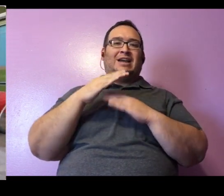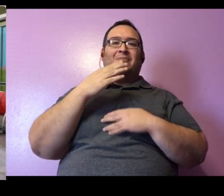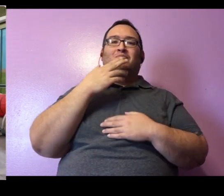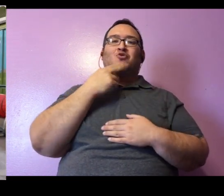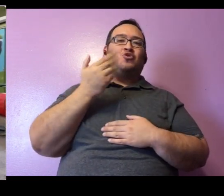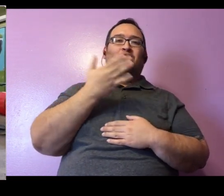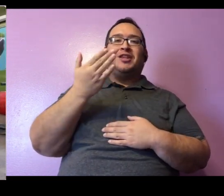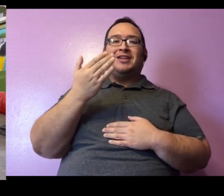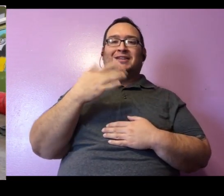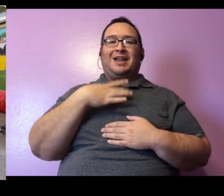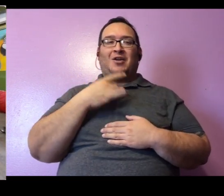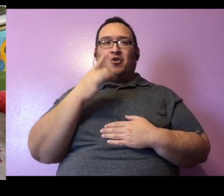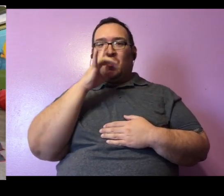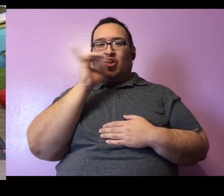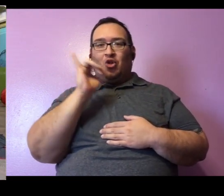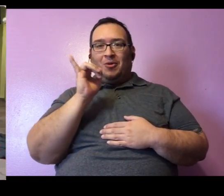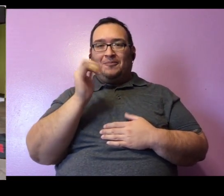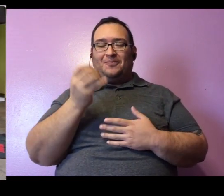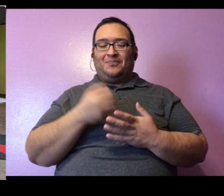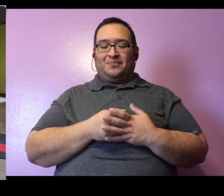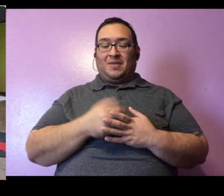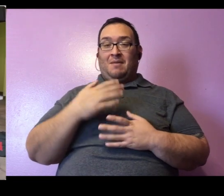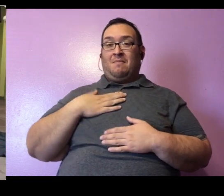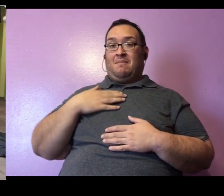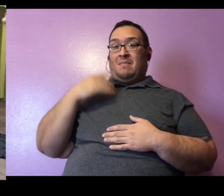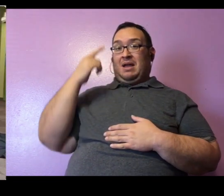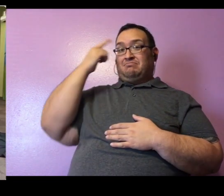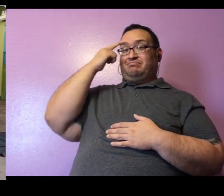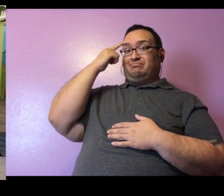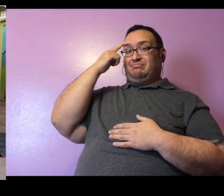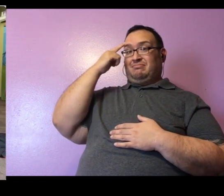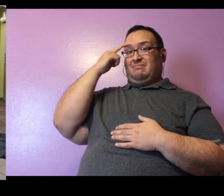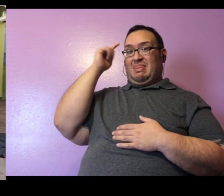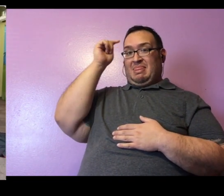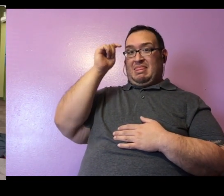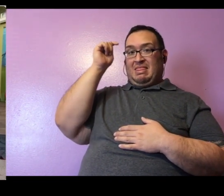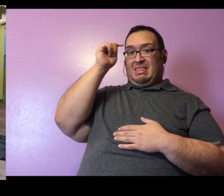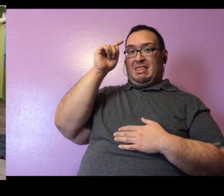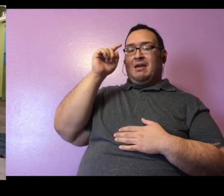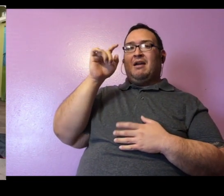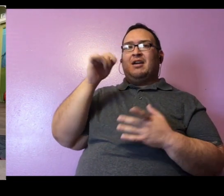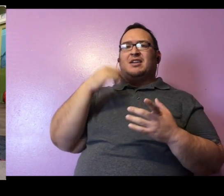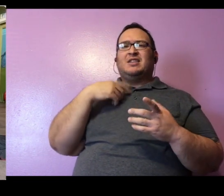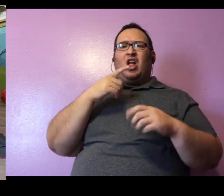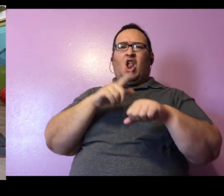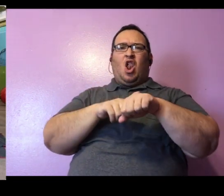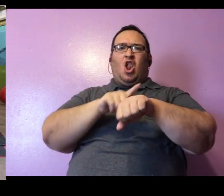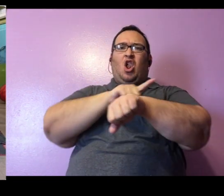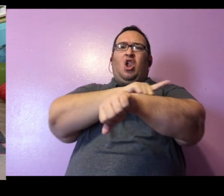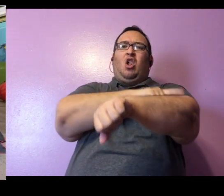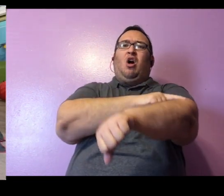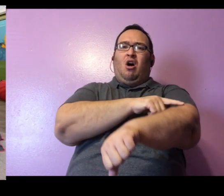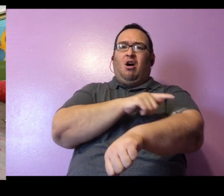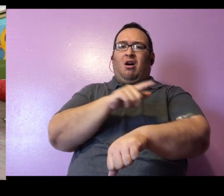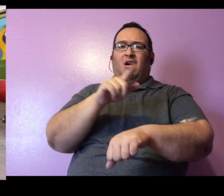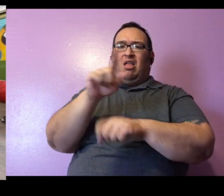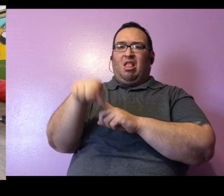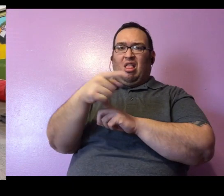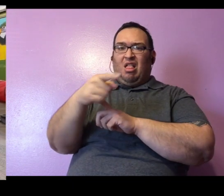things about the way Lucille looks. Now, my theory is that curly tail is because it is so long. It is so long. She has to make